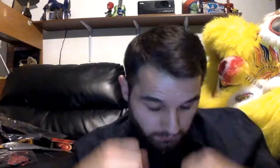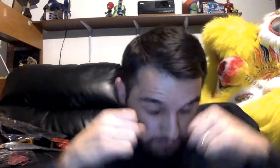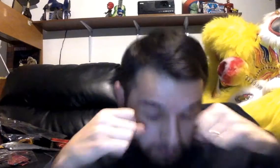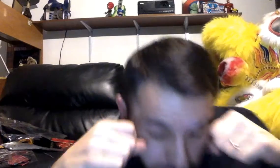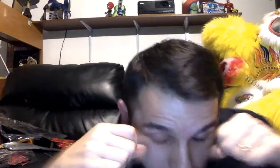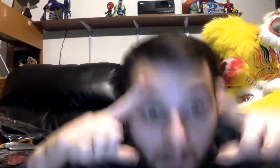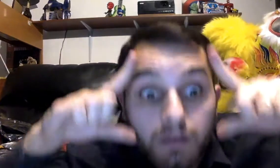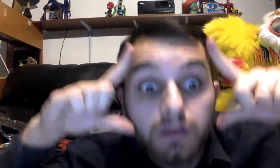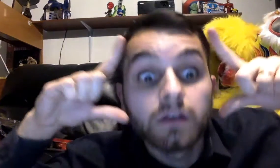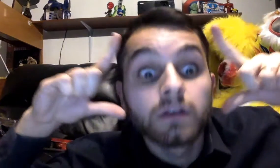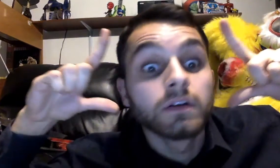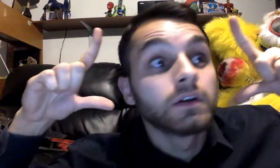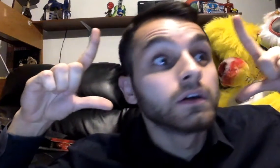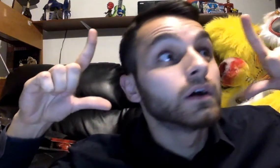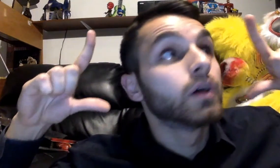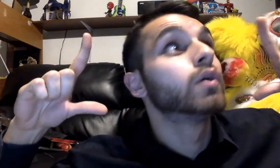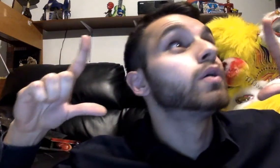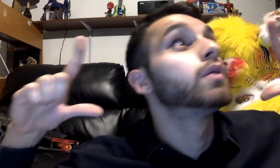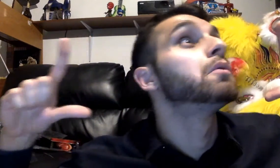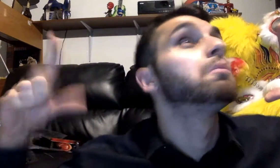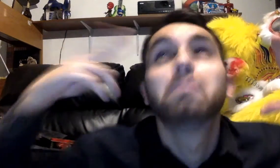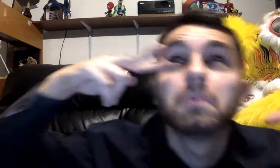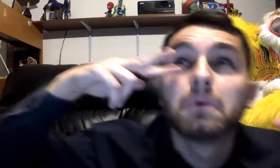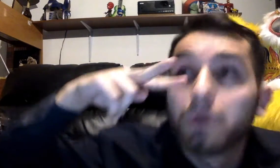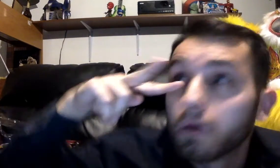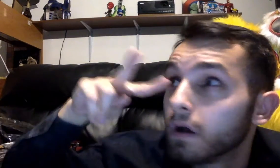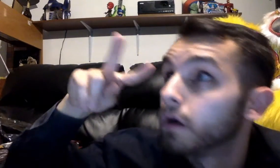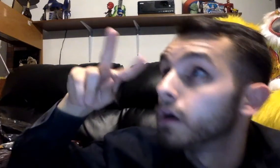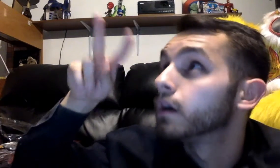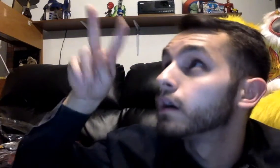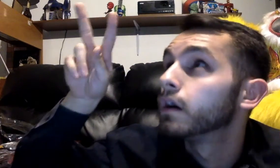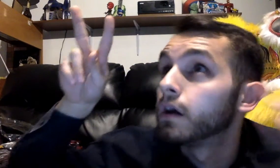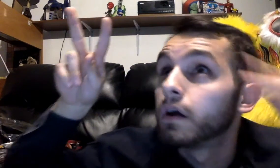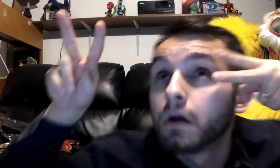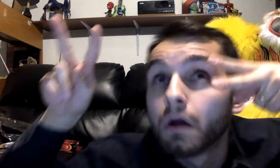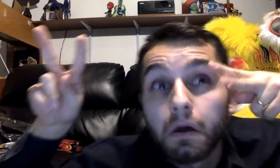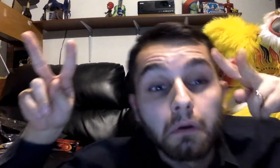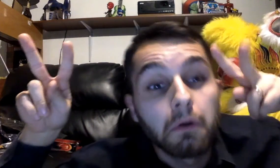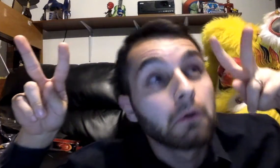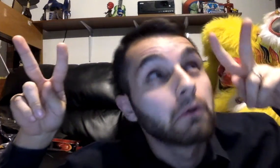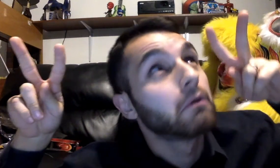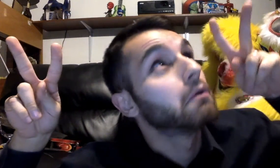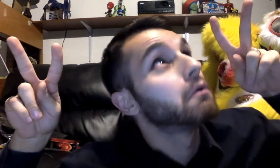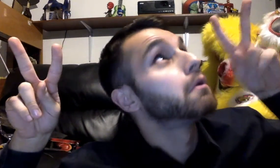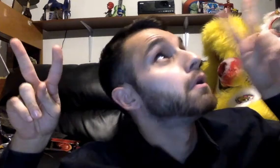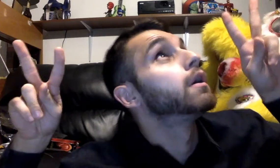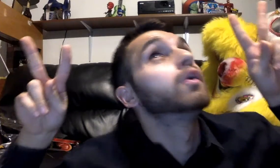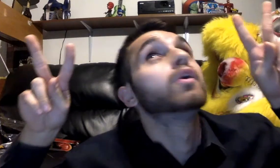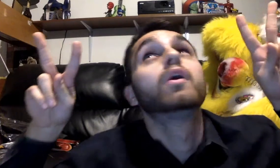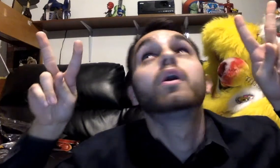Open your eyes, look up to the skies and